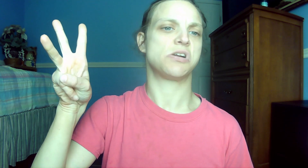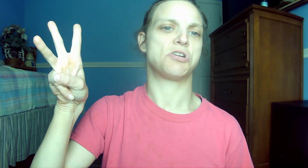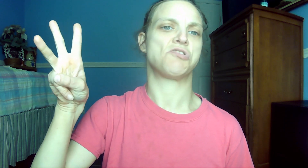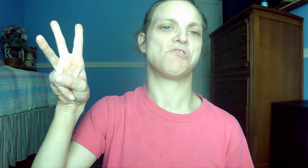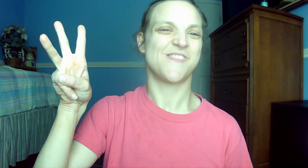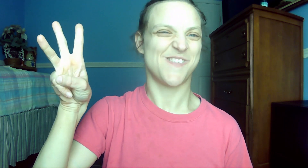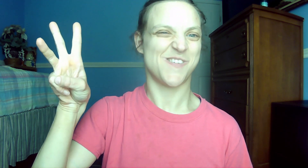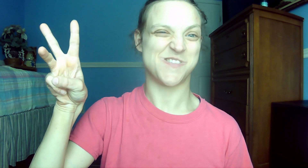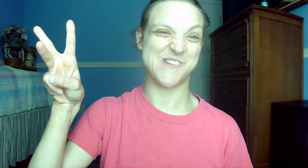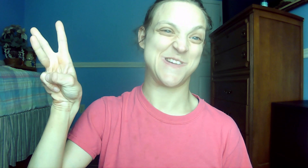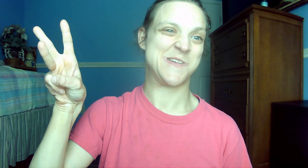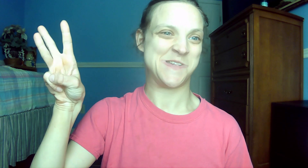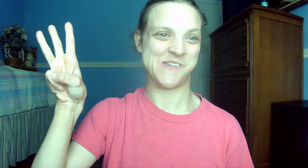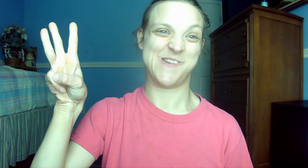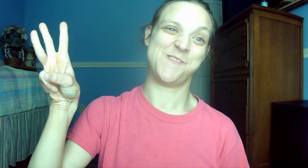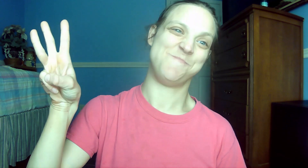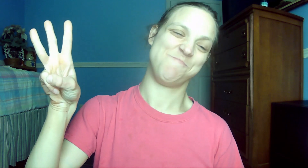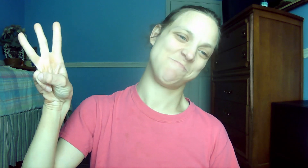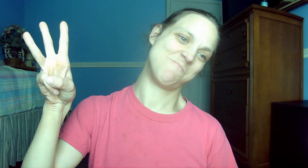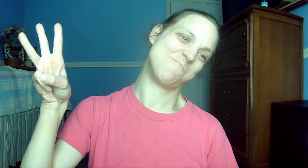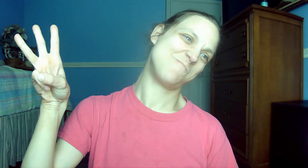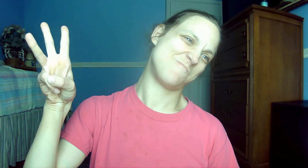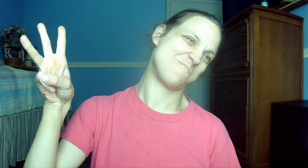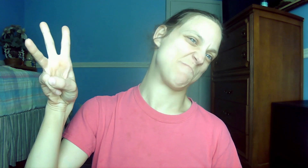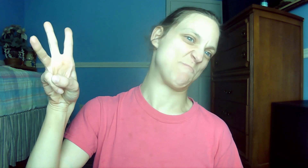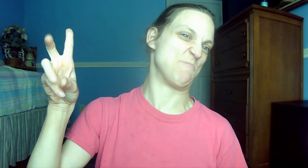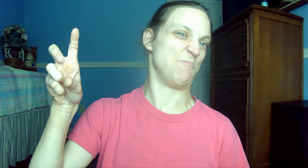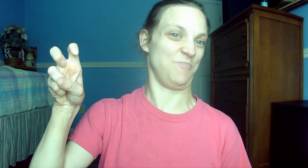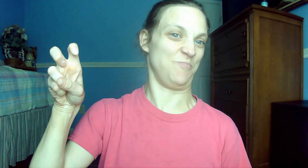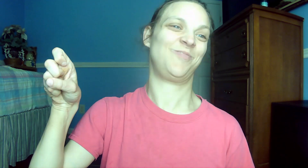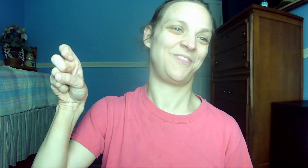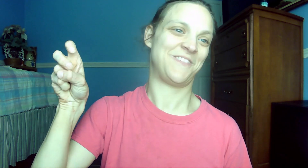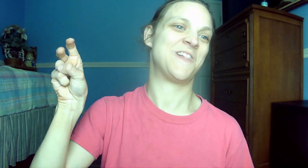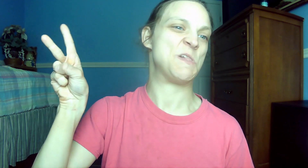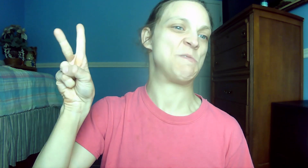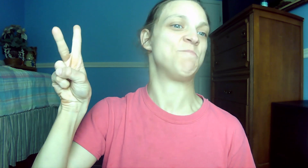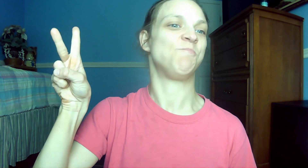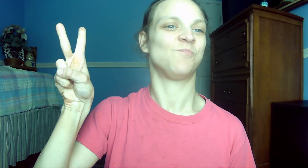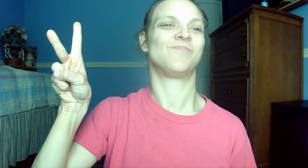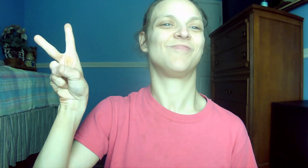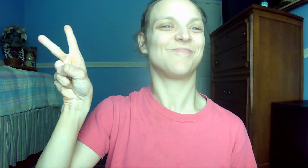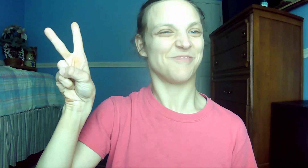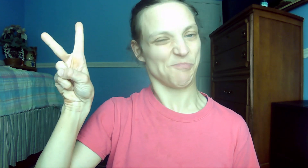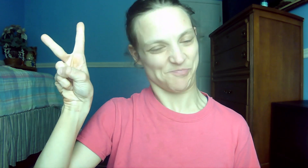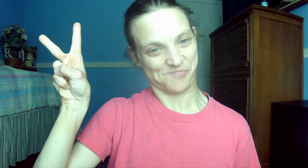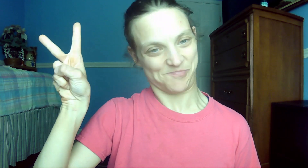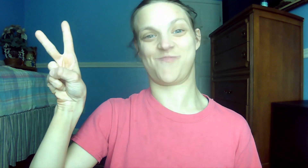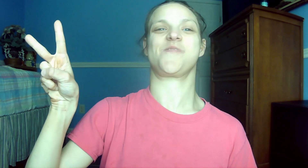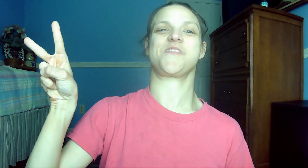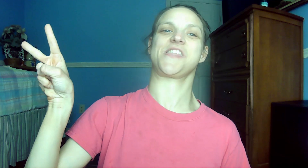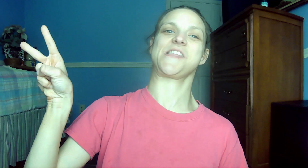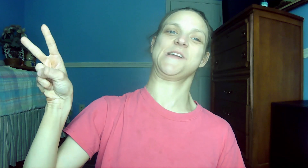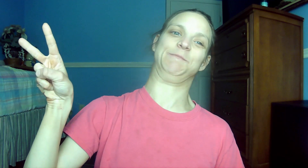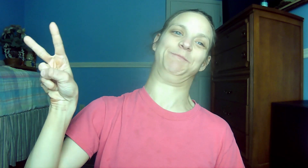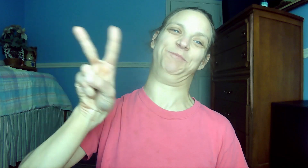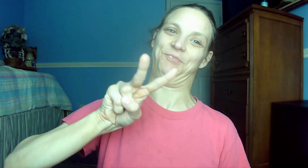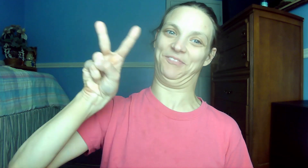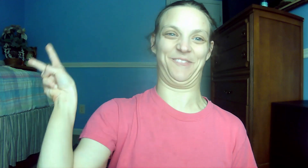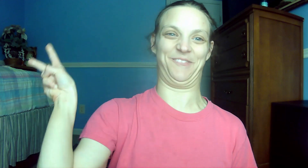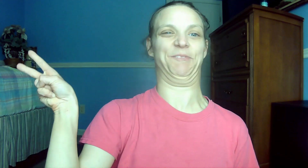he will sit on his glorious throne. 99. Romans 5.8 But God demonstrates his own love